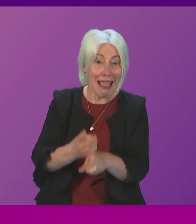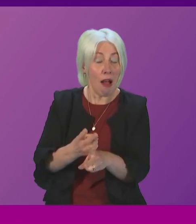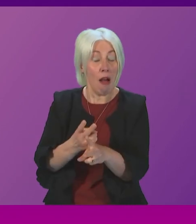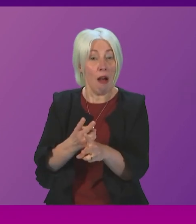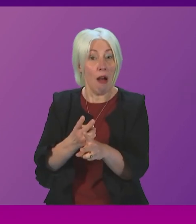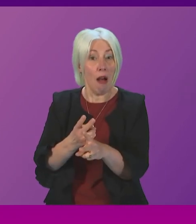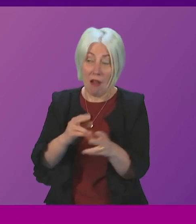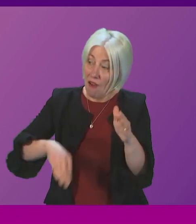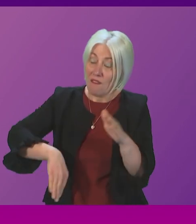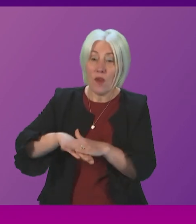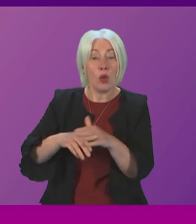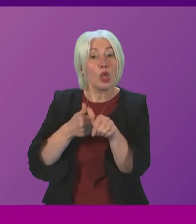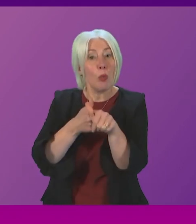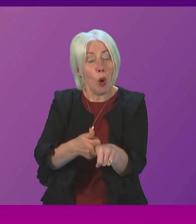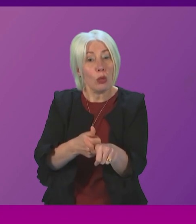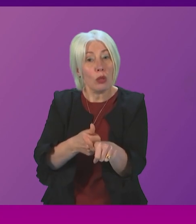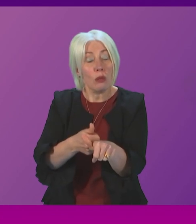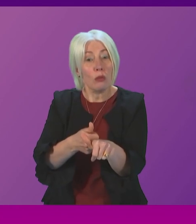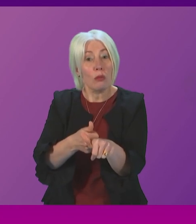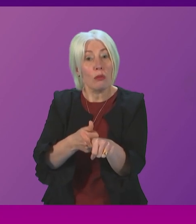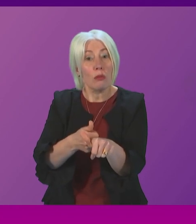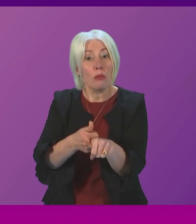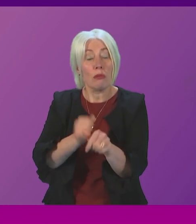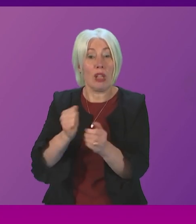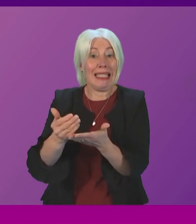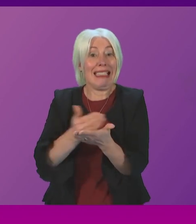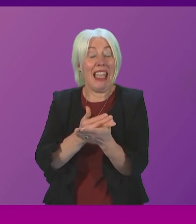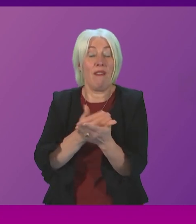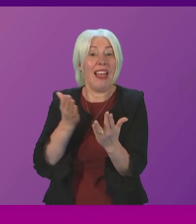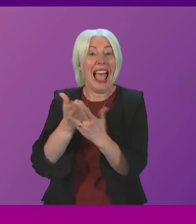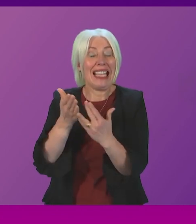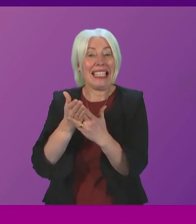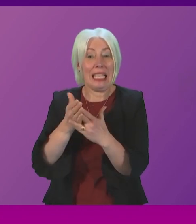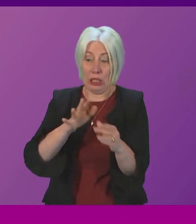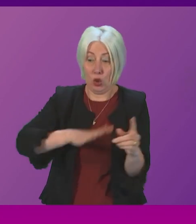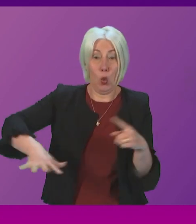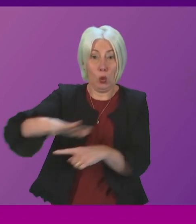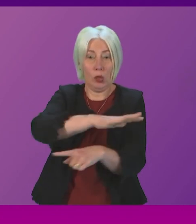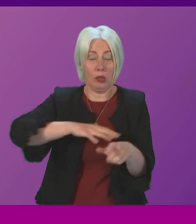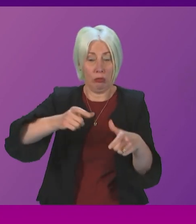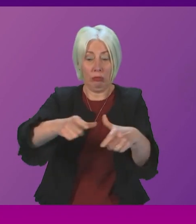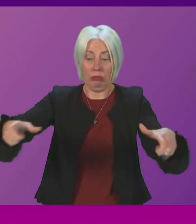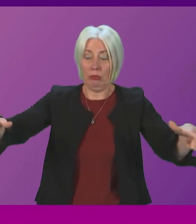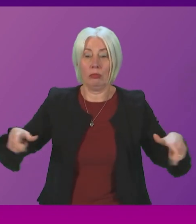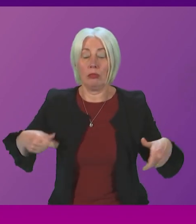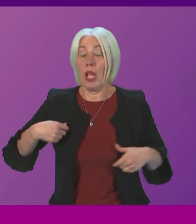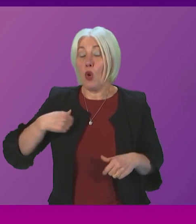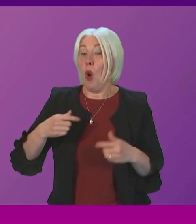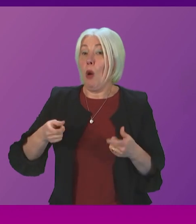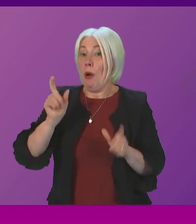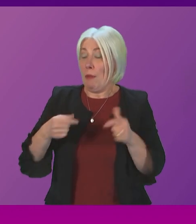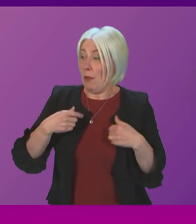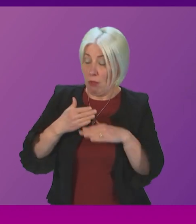supportive and the Government is fully supportive of those safe access zones so I know my officials have been working at pace